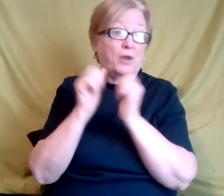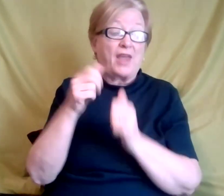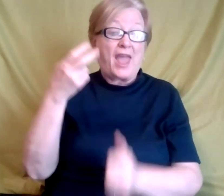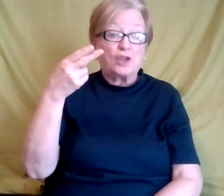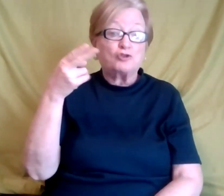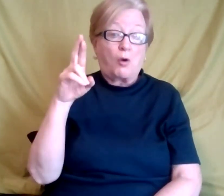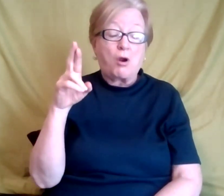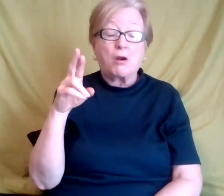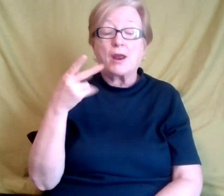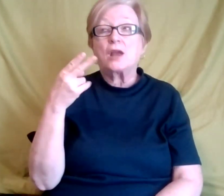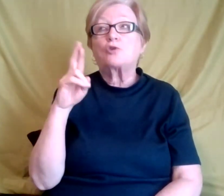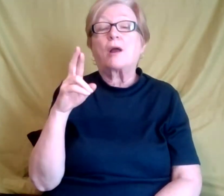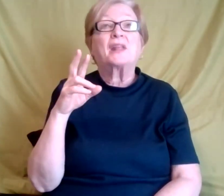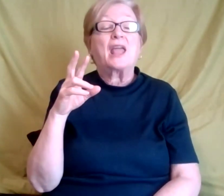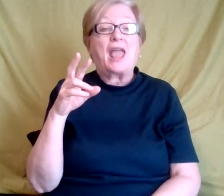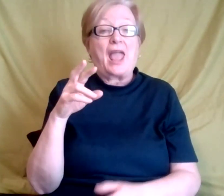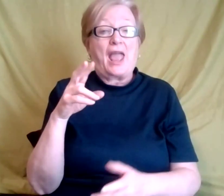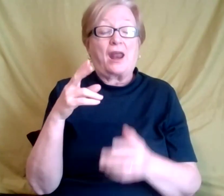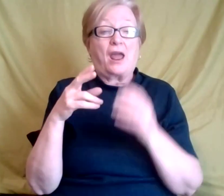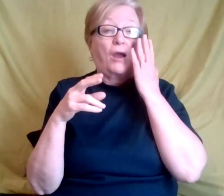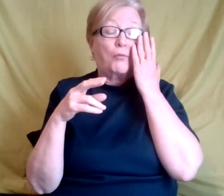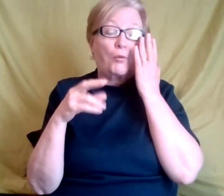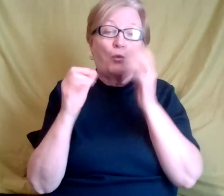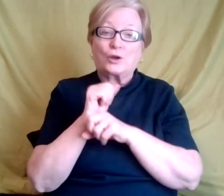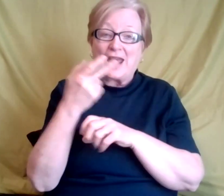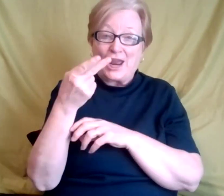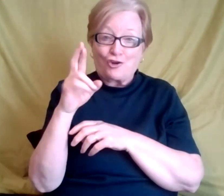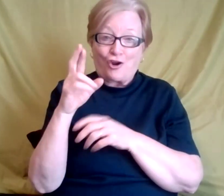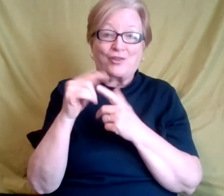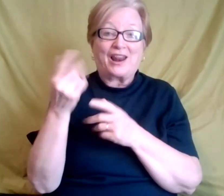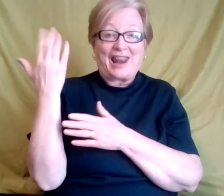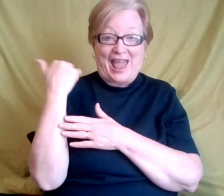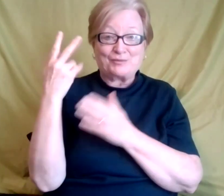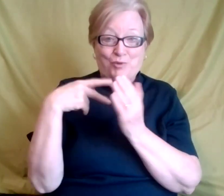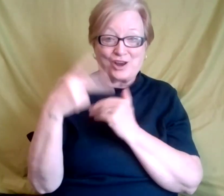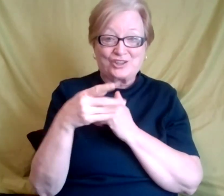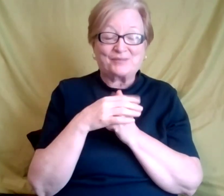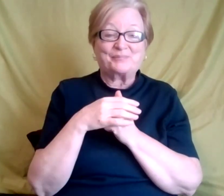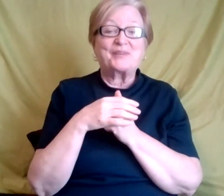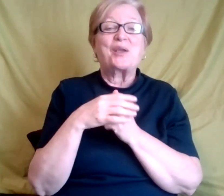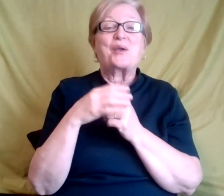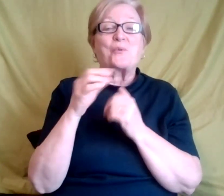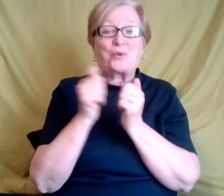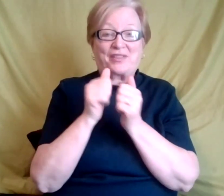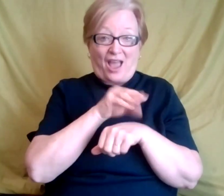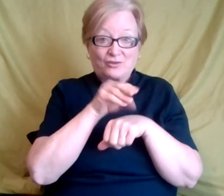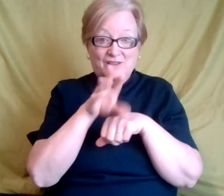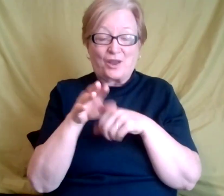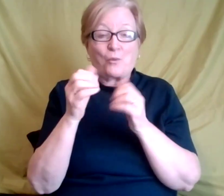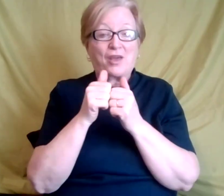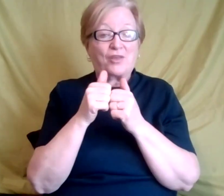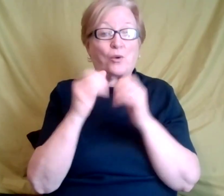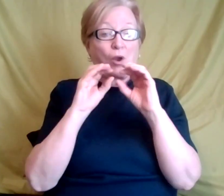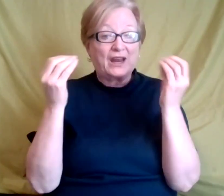my, uh, last, uh, project that I had worked on and consulting, it was with organizational